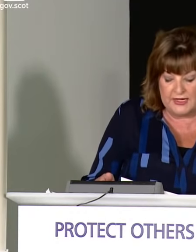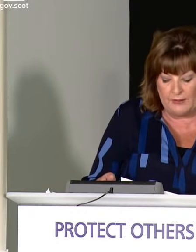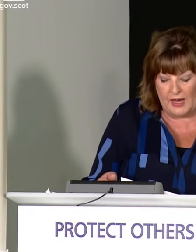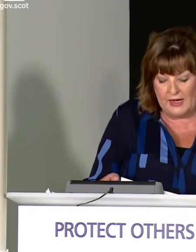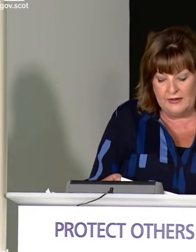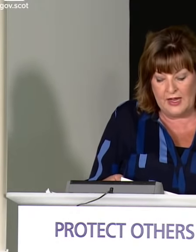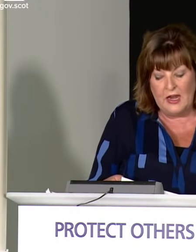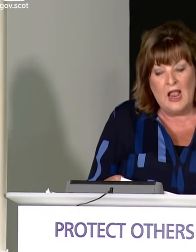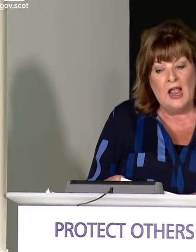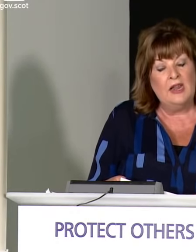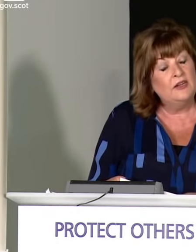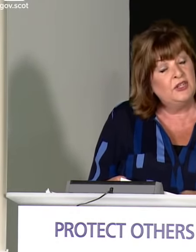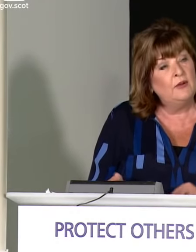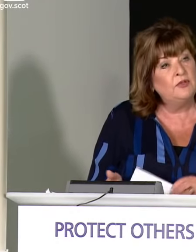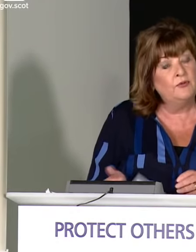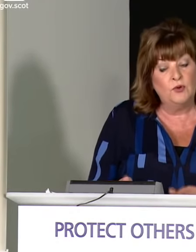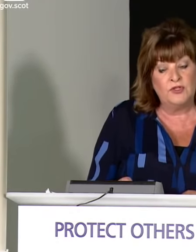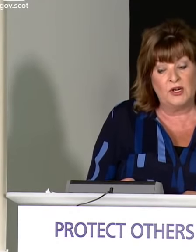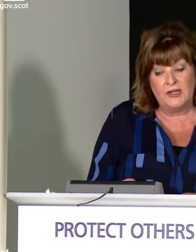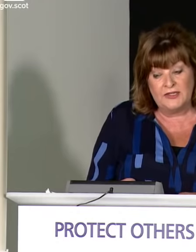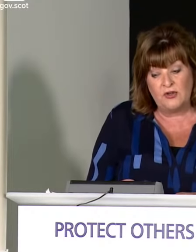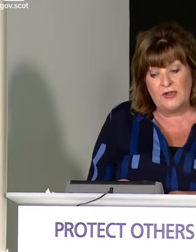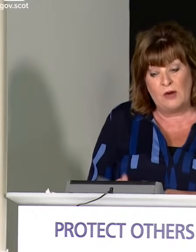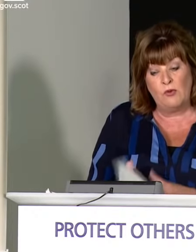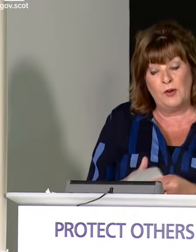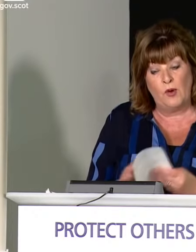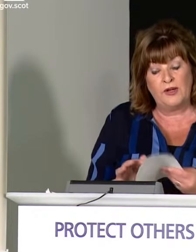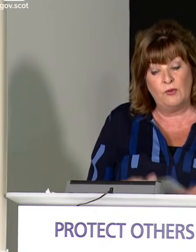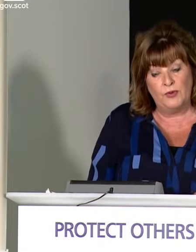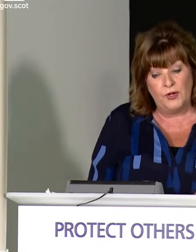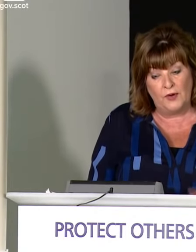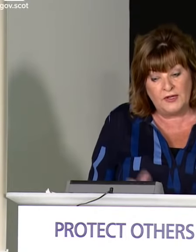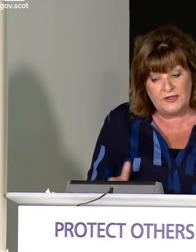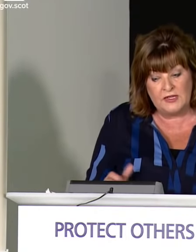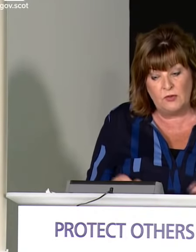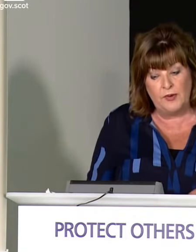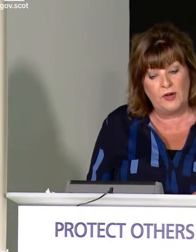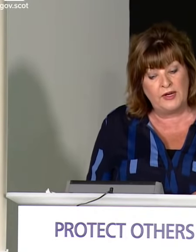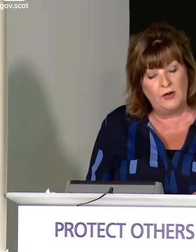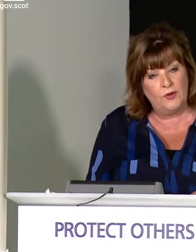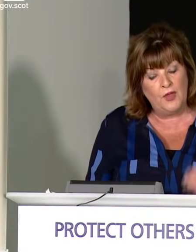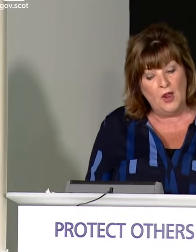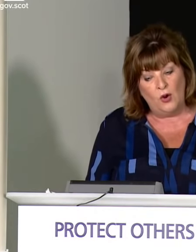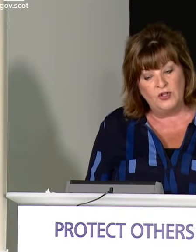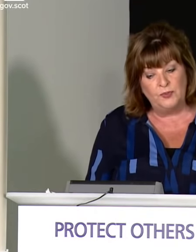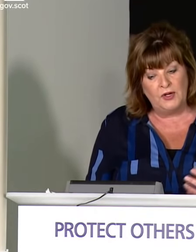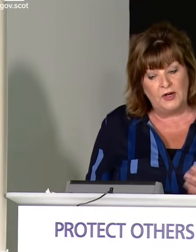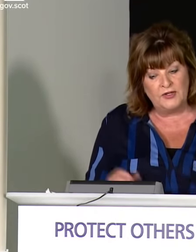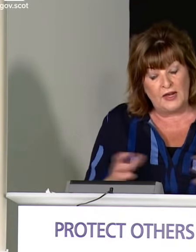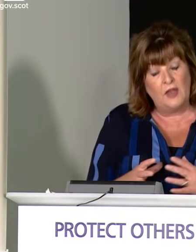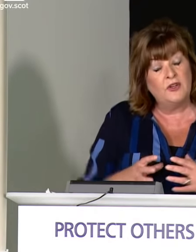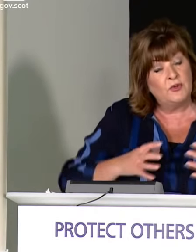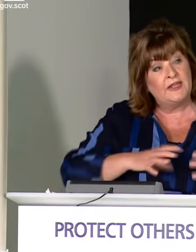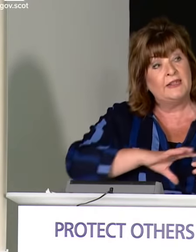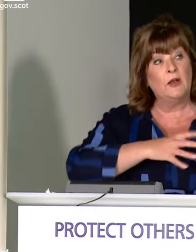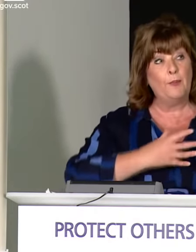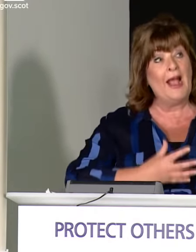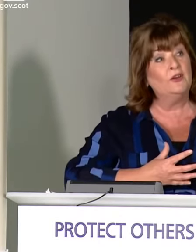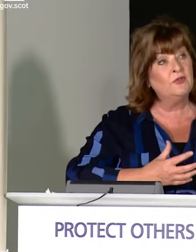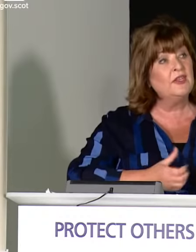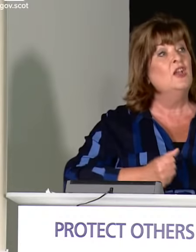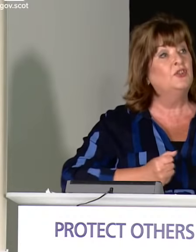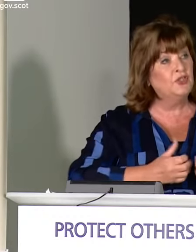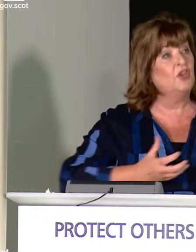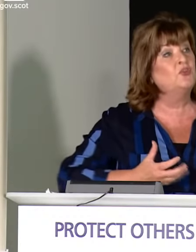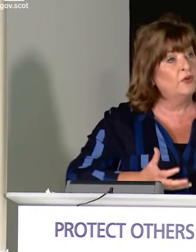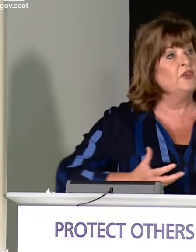investment to get behind that. In terms of those that are considering that, we'll be working with universities, we'll be working with entrepreneurs and others. setting up